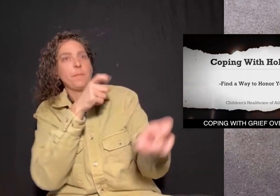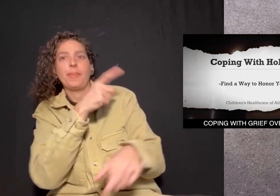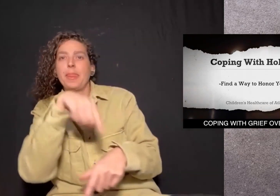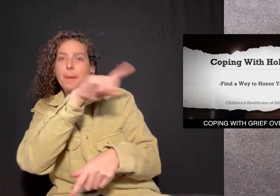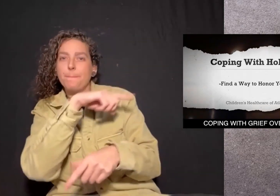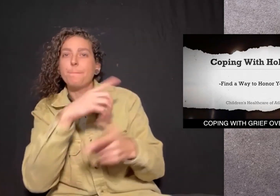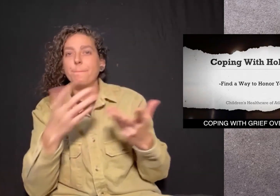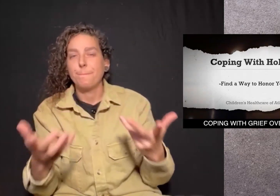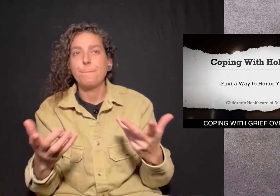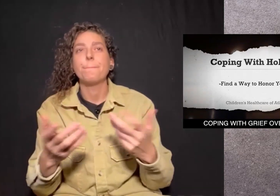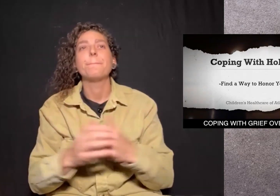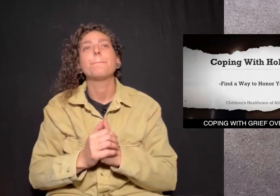them.